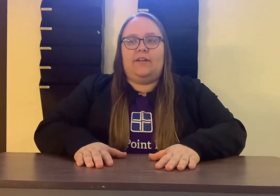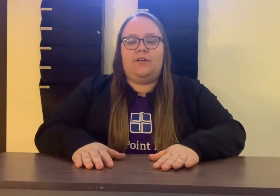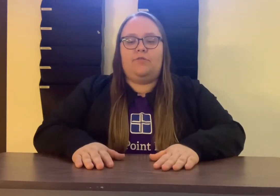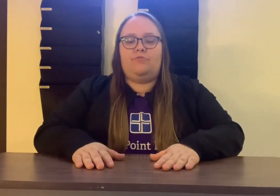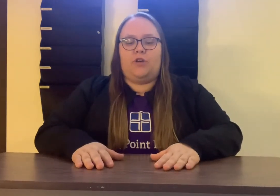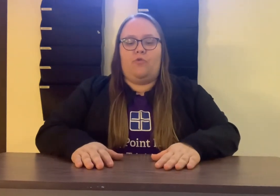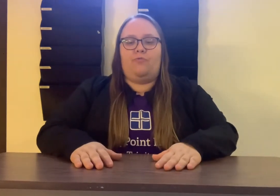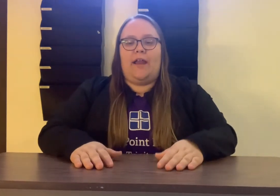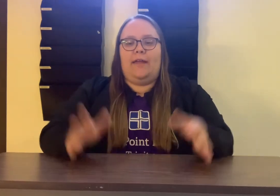So ready.